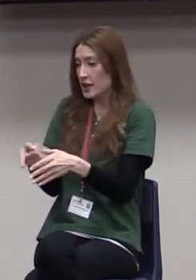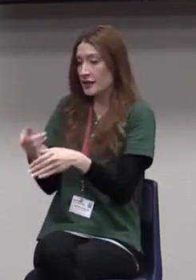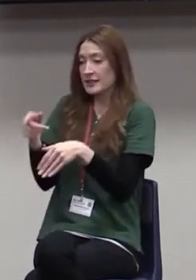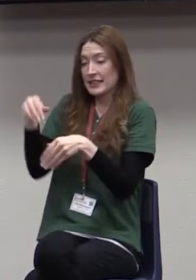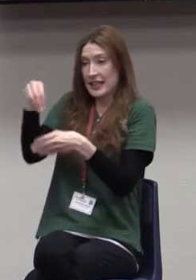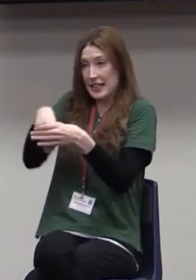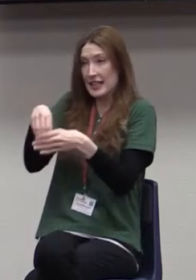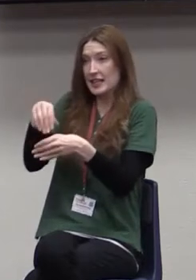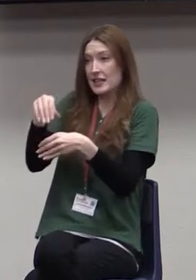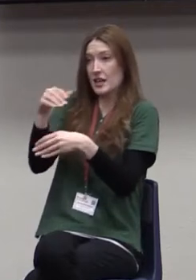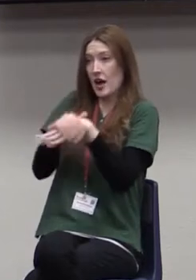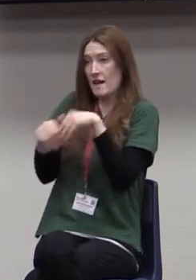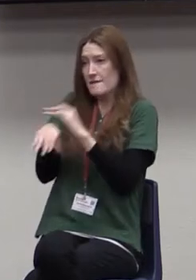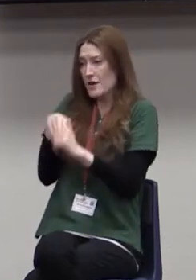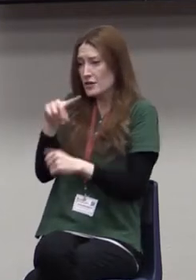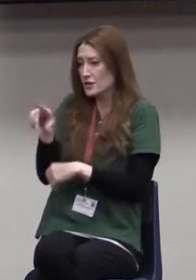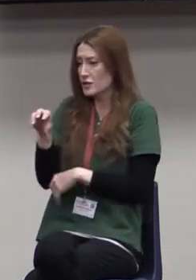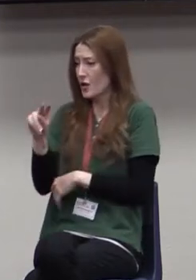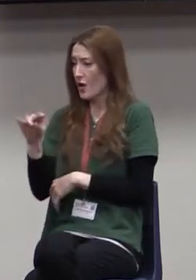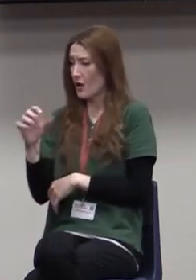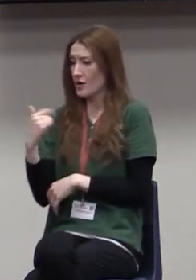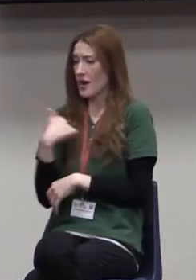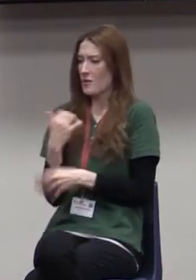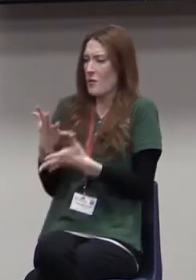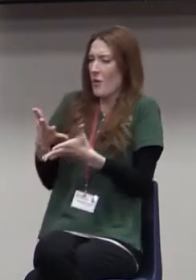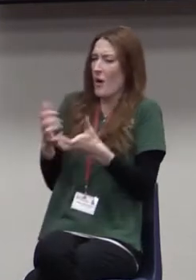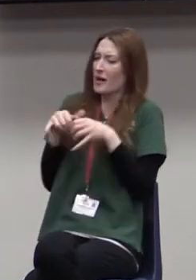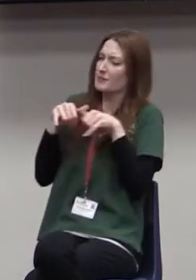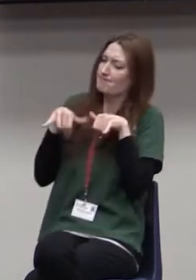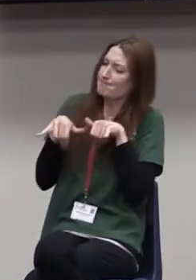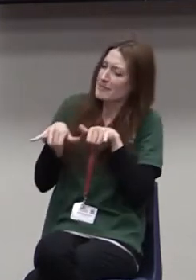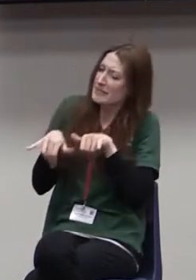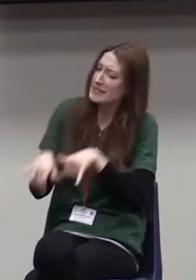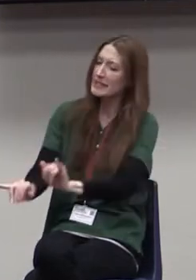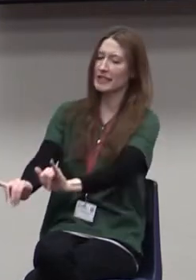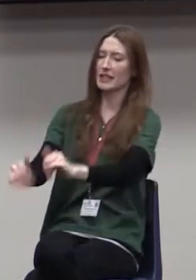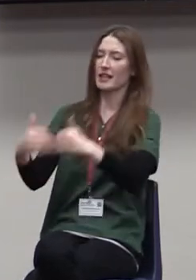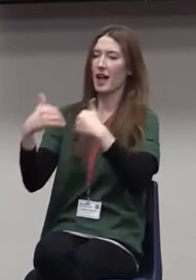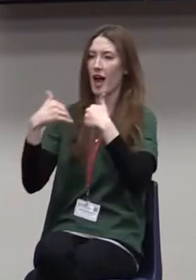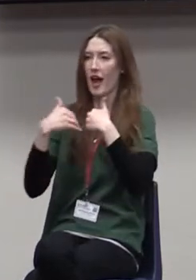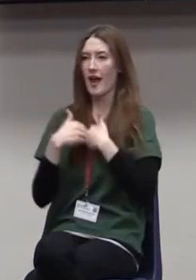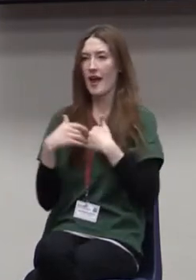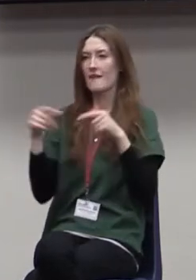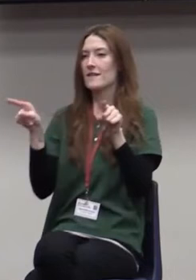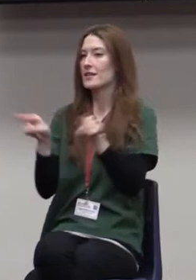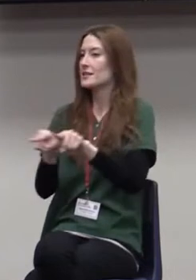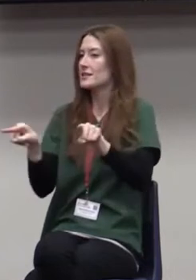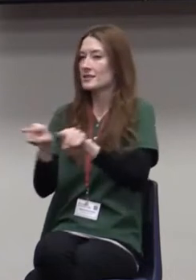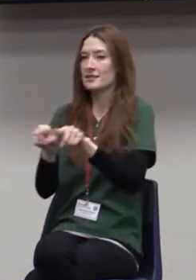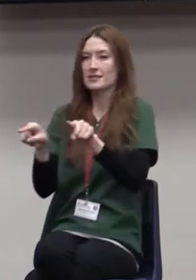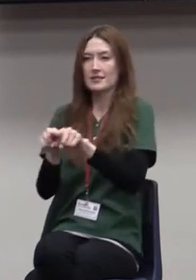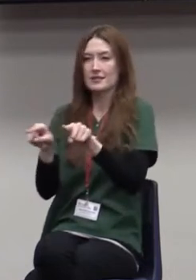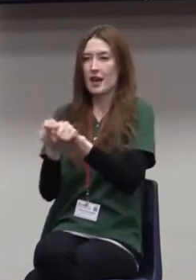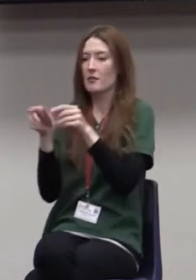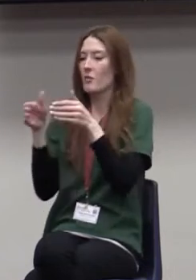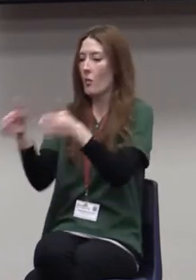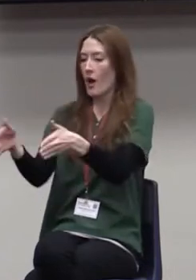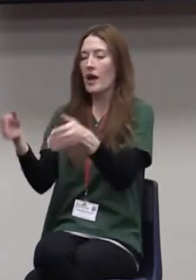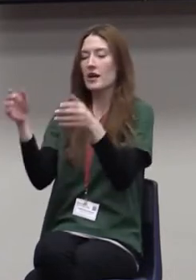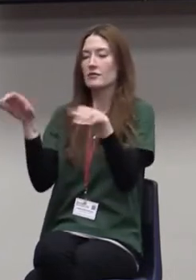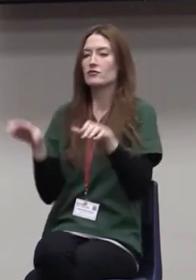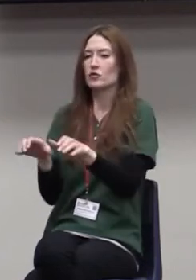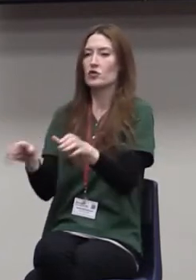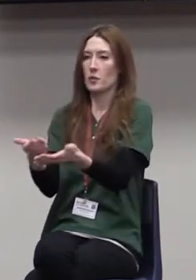And they're striving to maintain the way that we have always done things. Those words are killing